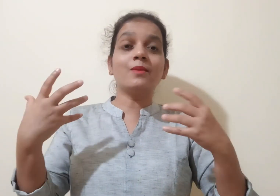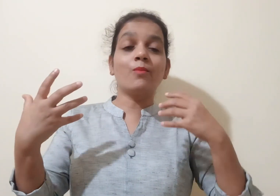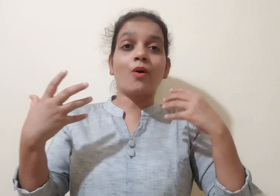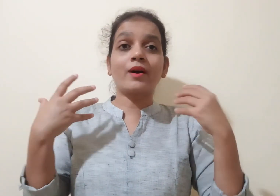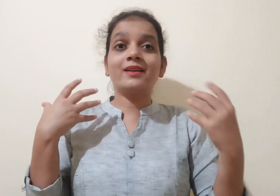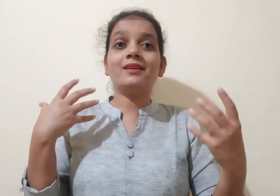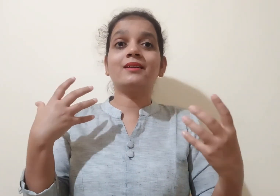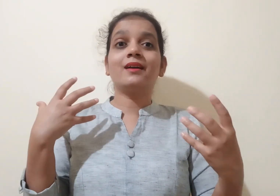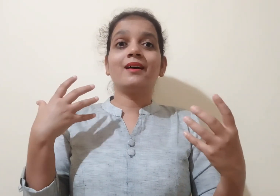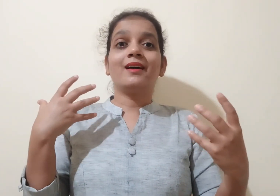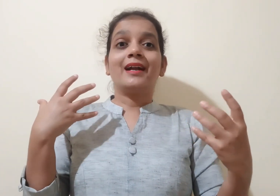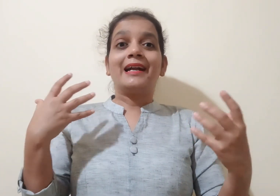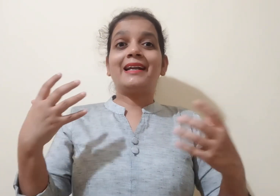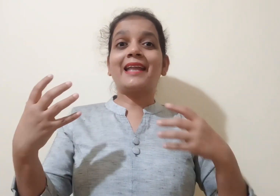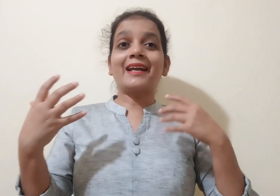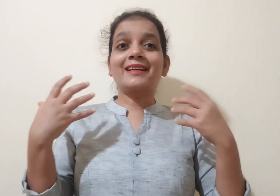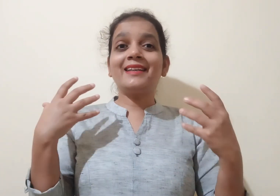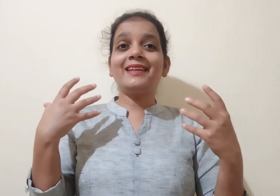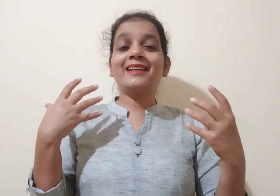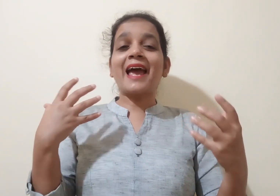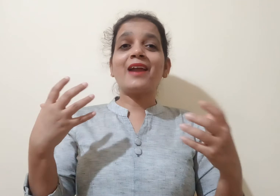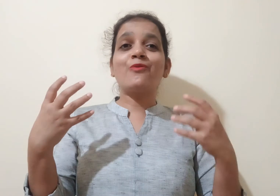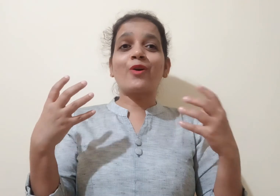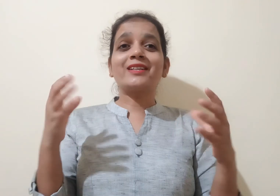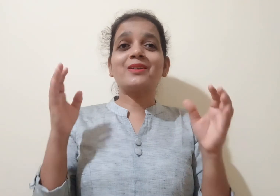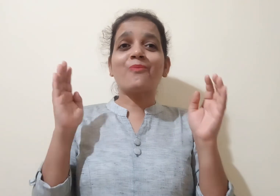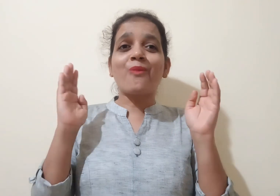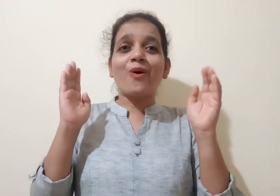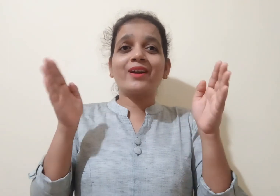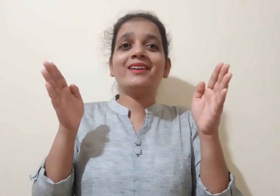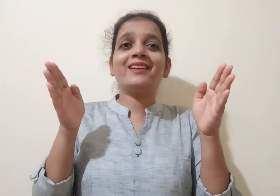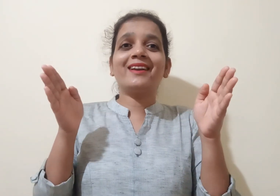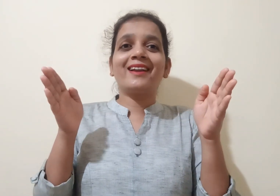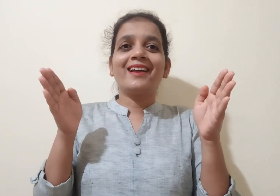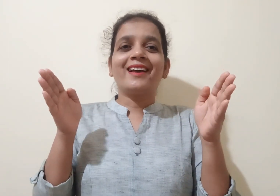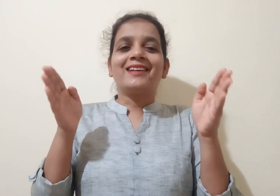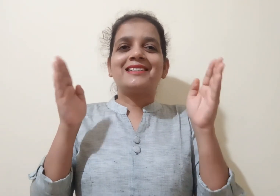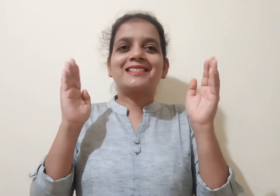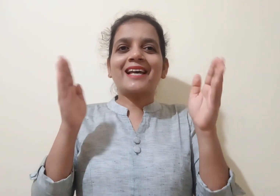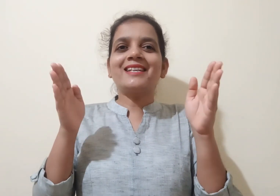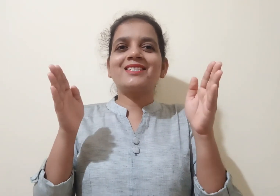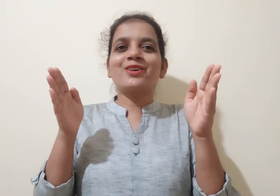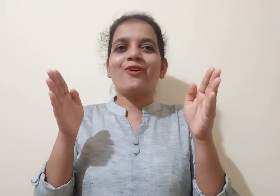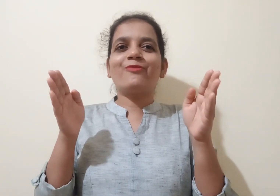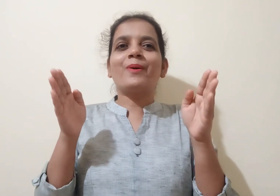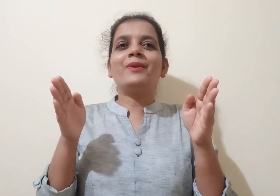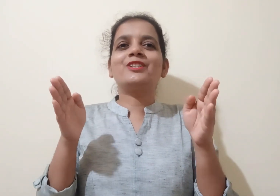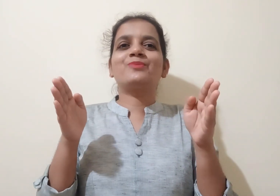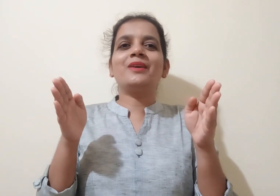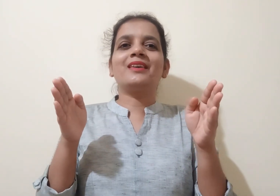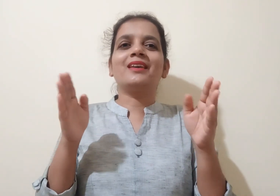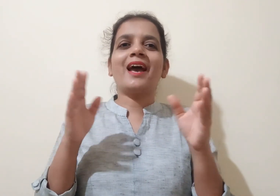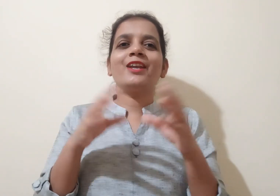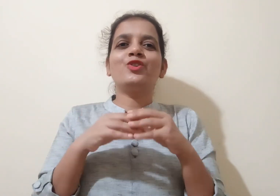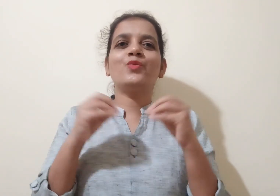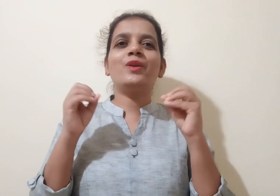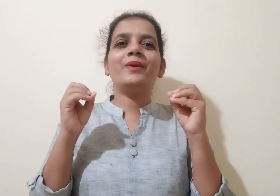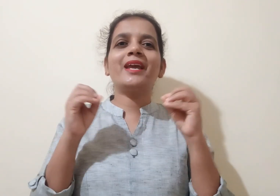the modern technique and what is the modern site of public speaking. And you will be